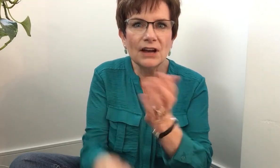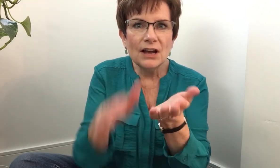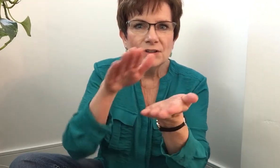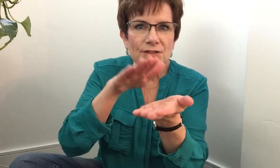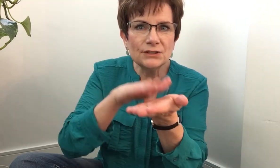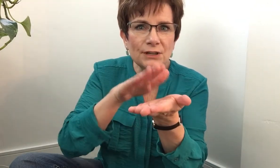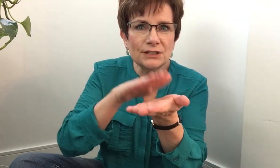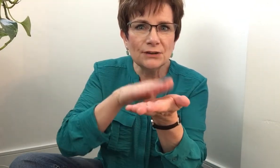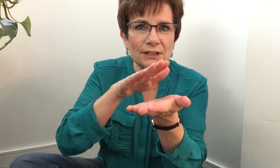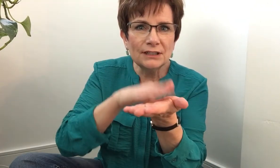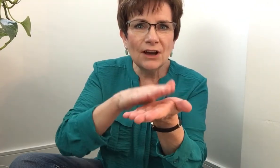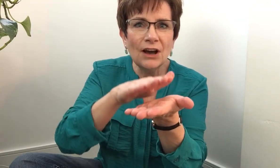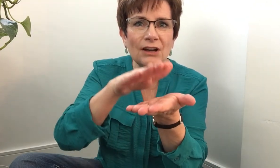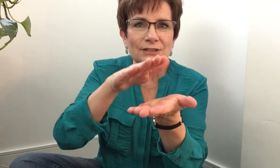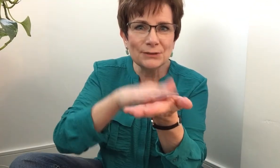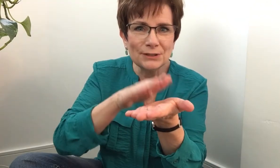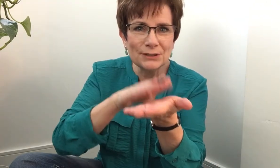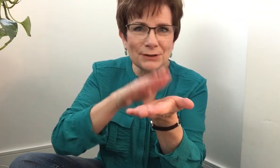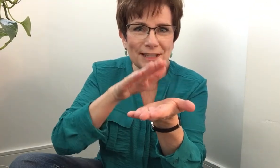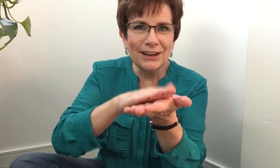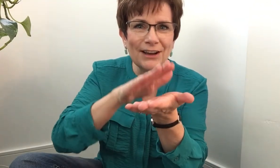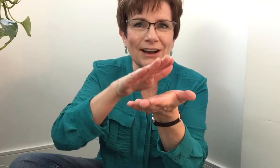Short, short, long, short, short, long